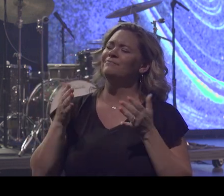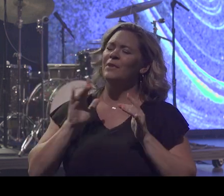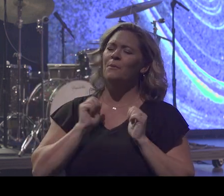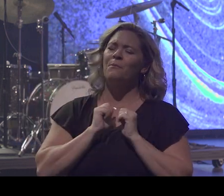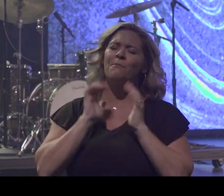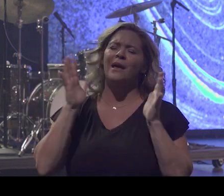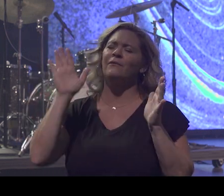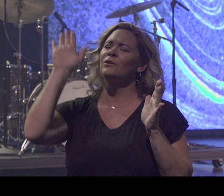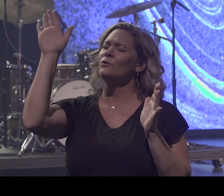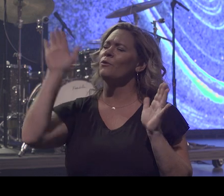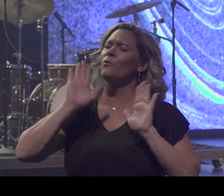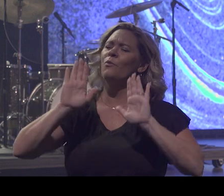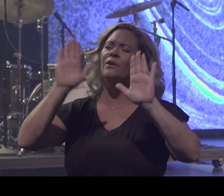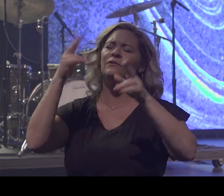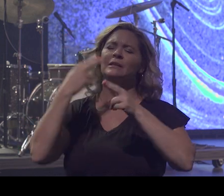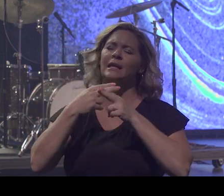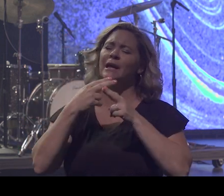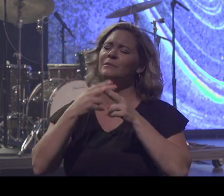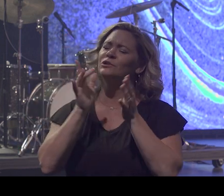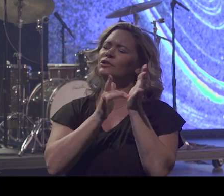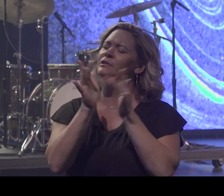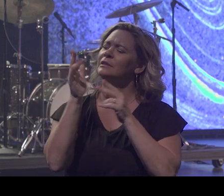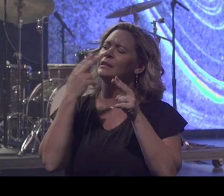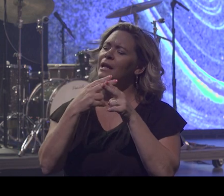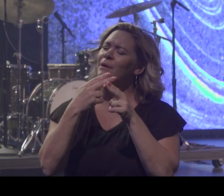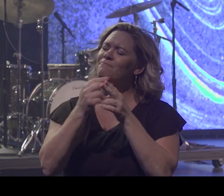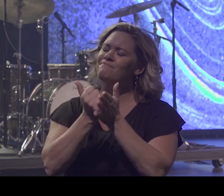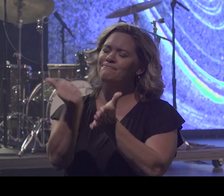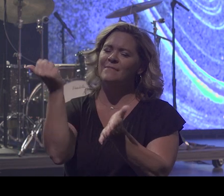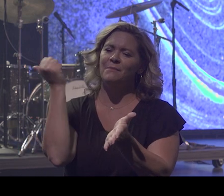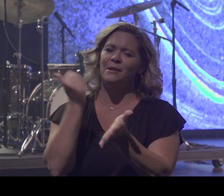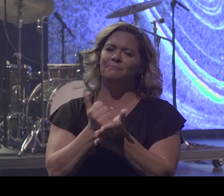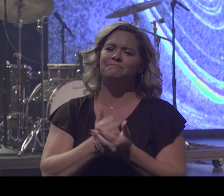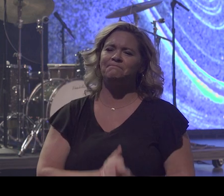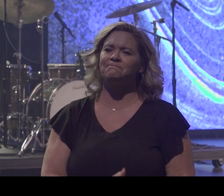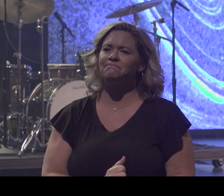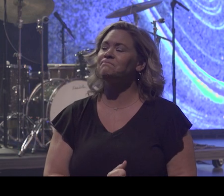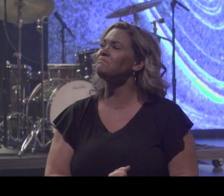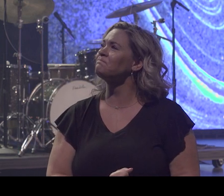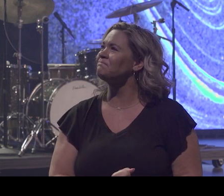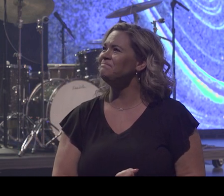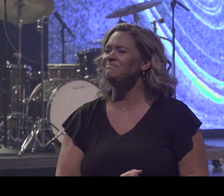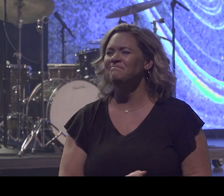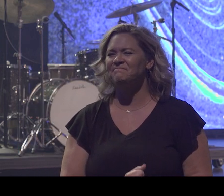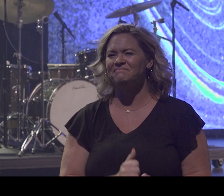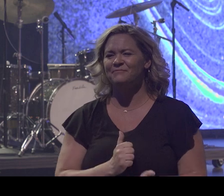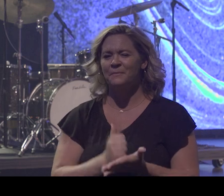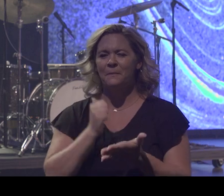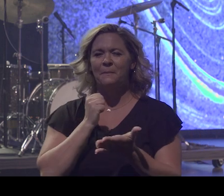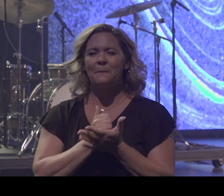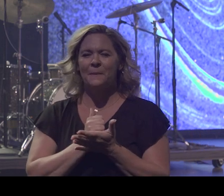wonderful name. In Jesus' name, amen. Amen. Amen. It's okay to say amen. Amen.